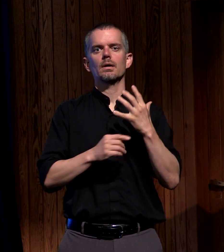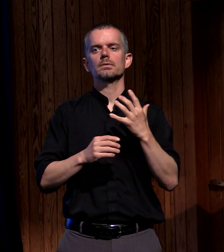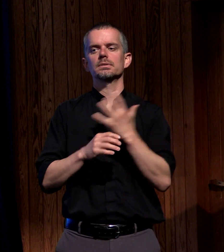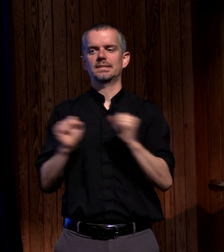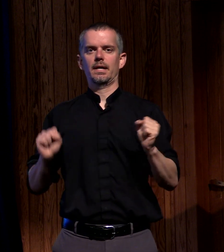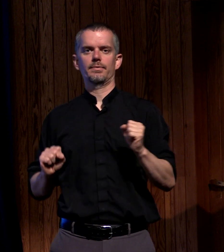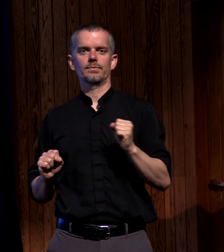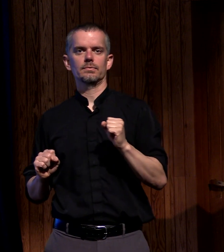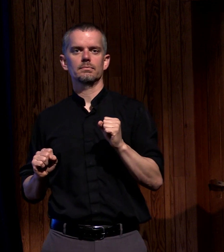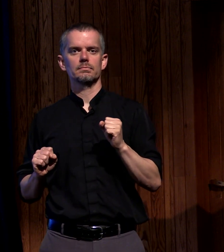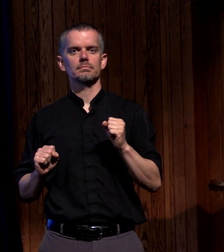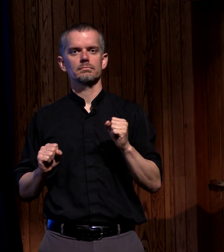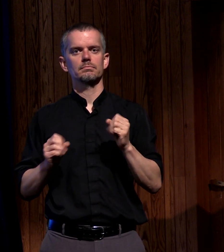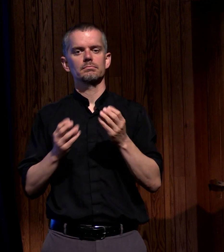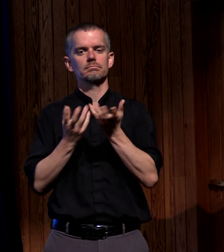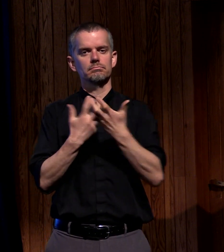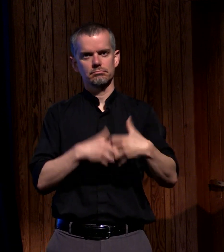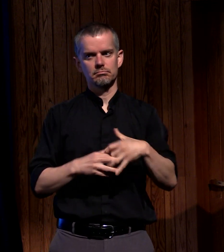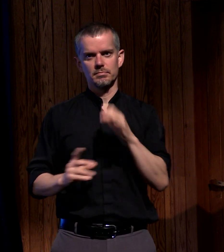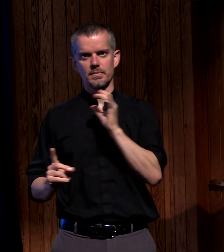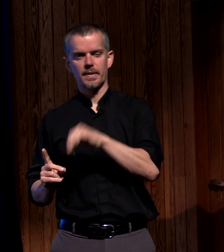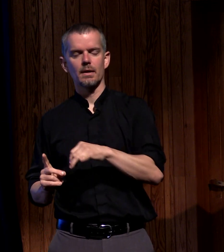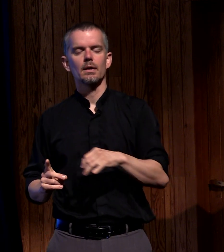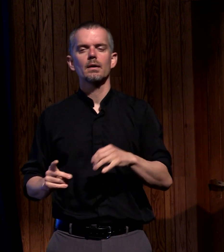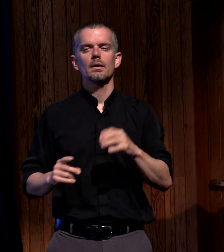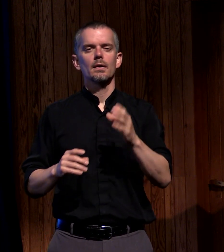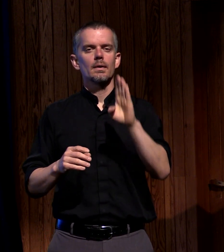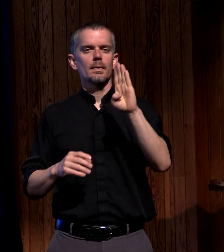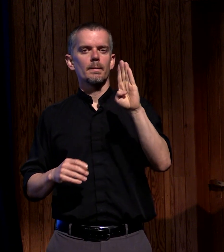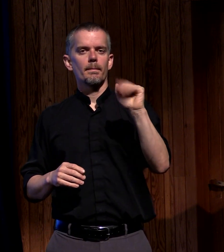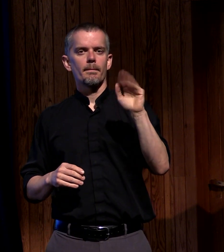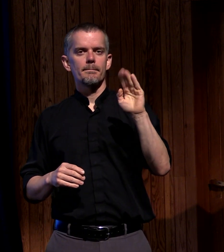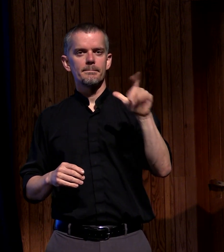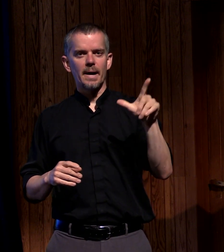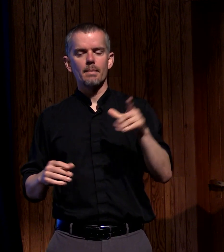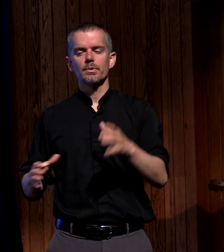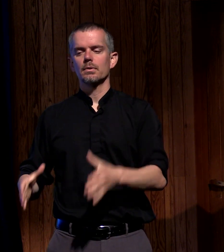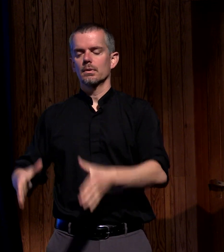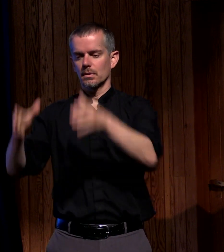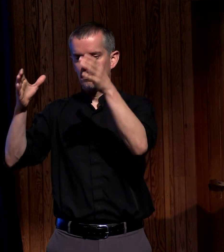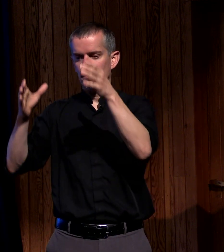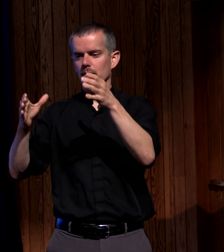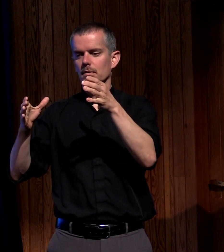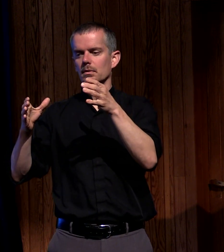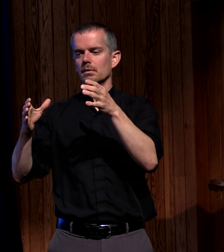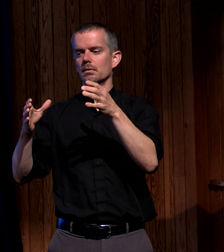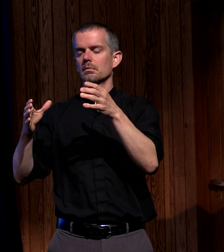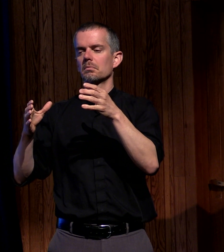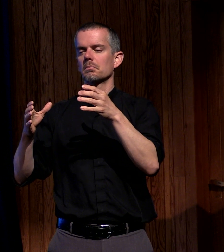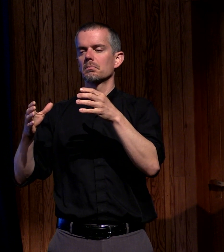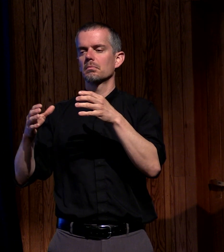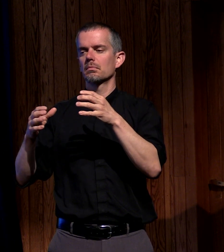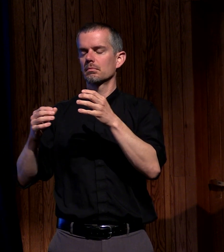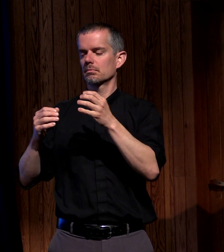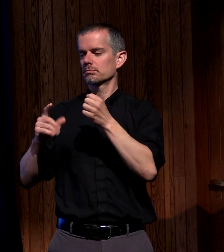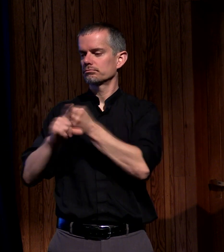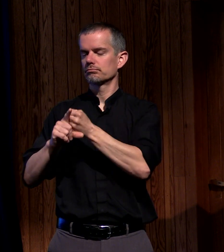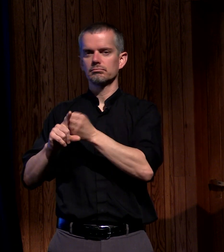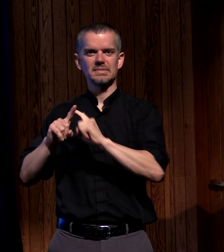Babel the undoing of Babel would simply mean that the elimination of linguistic differences would happen that